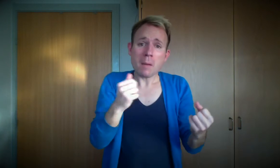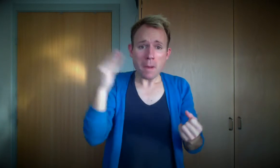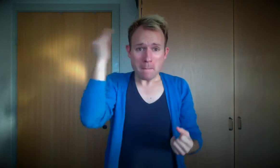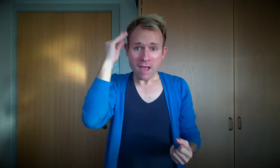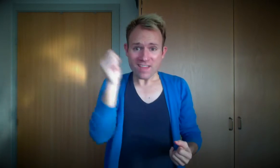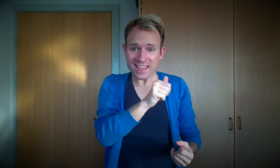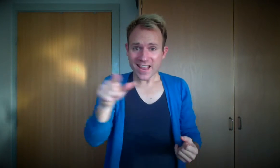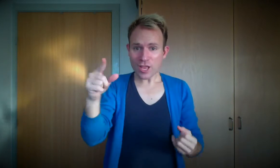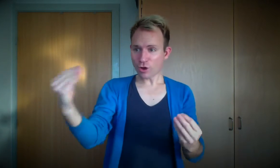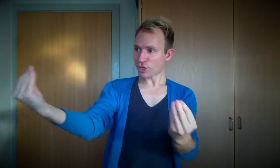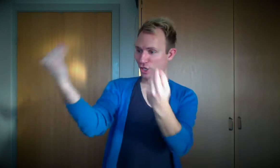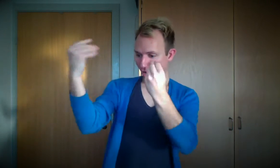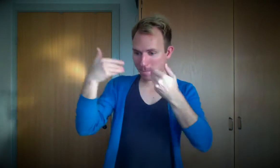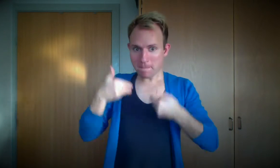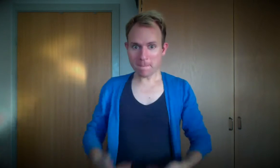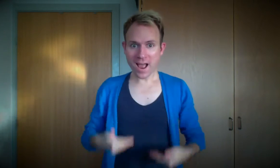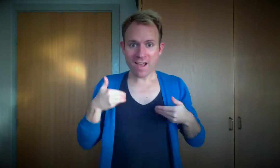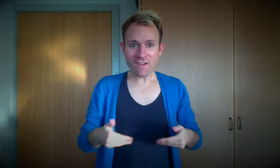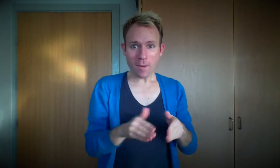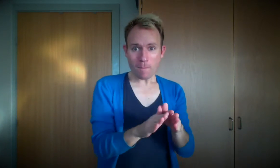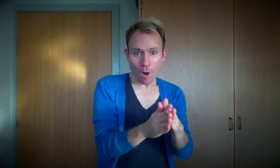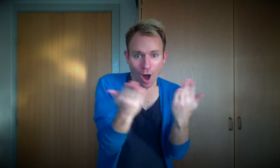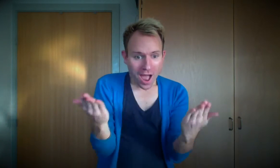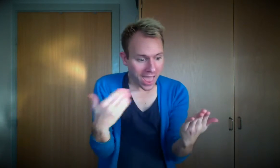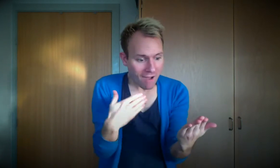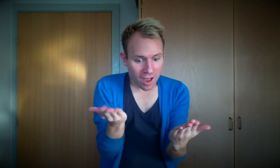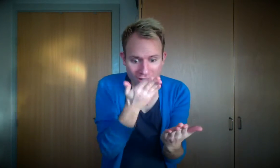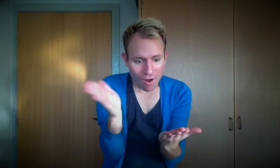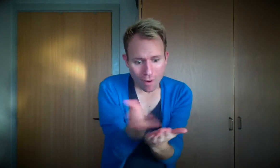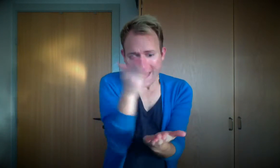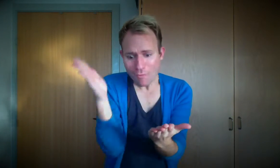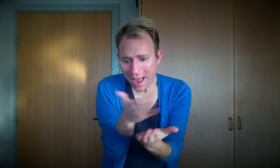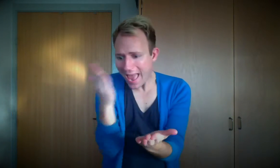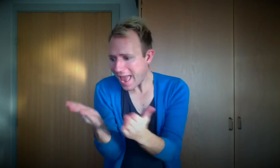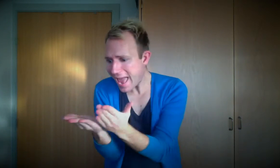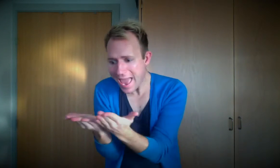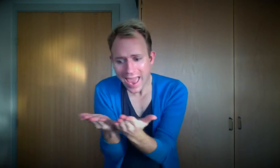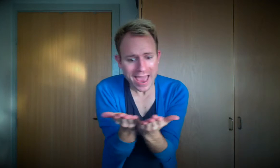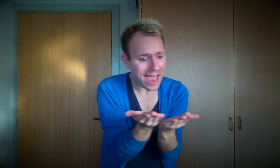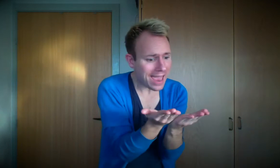everything you taught me, every book I've ever read.